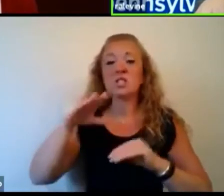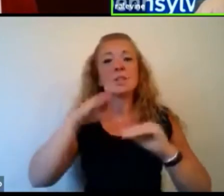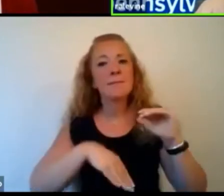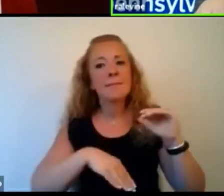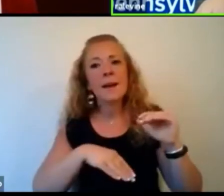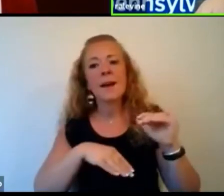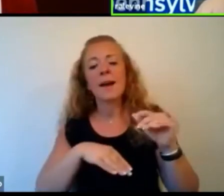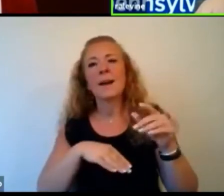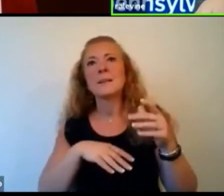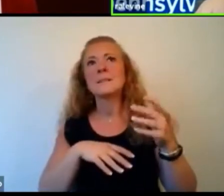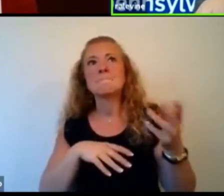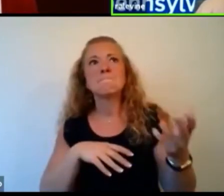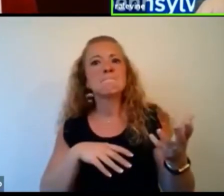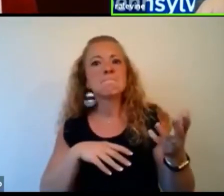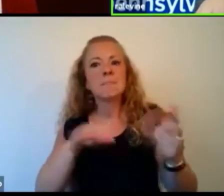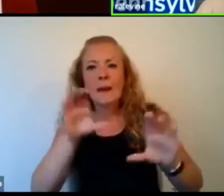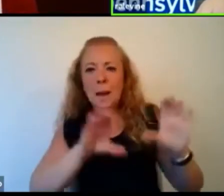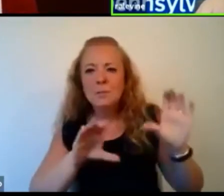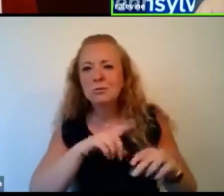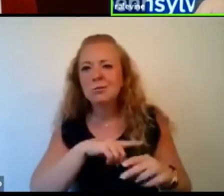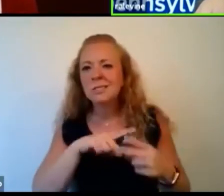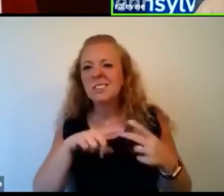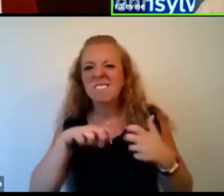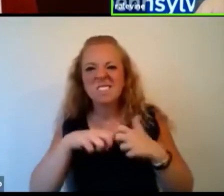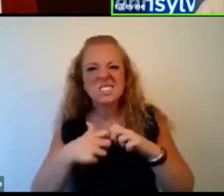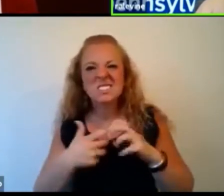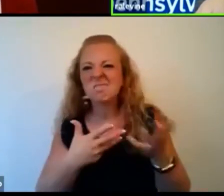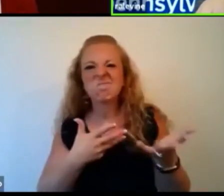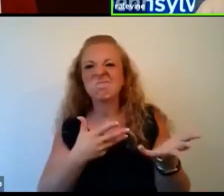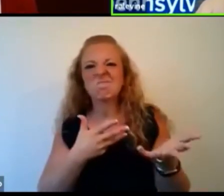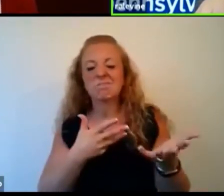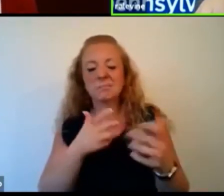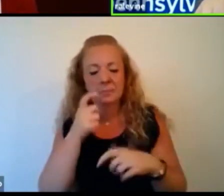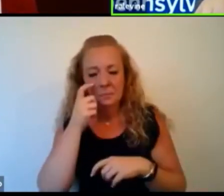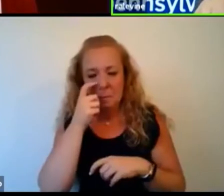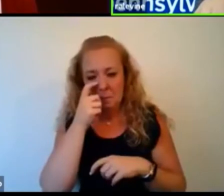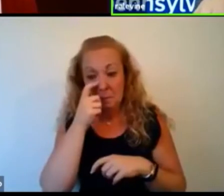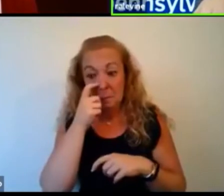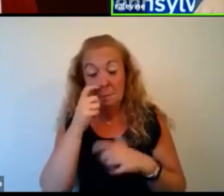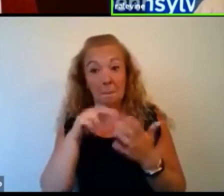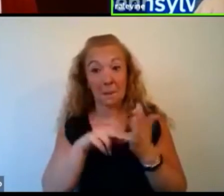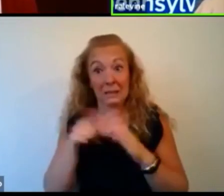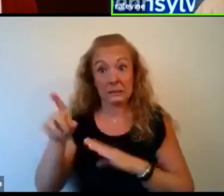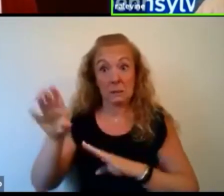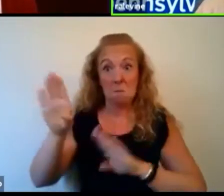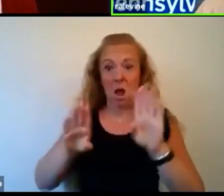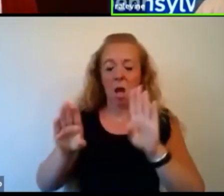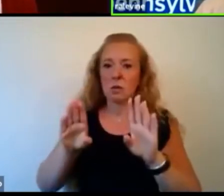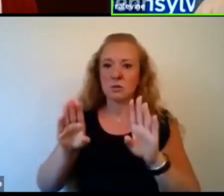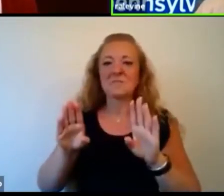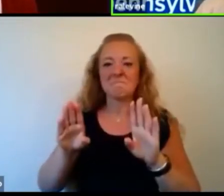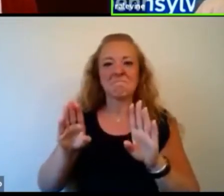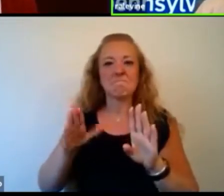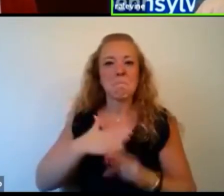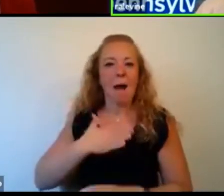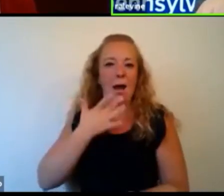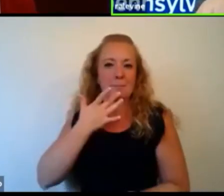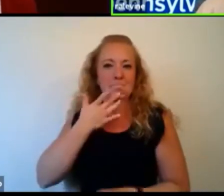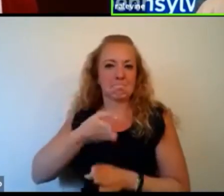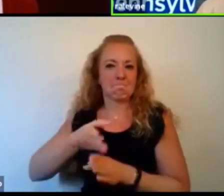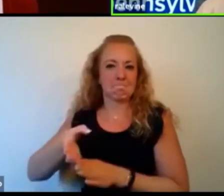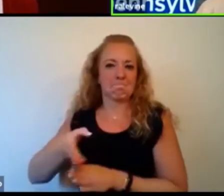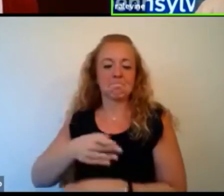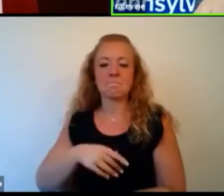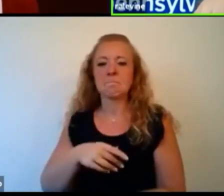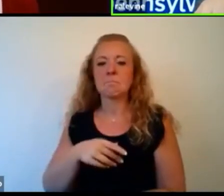in, um, in chemistry and physics. Um, so, and so biology was my thing. Um, and then I was able to